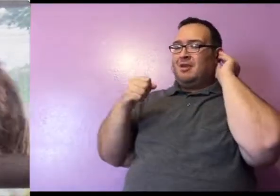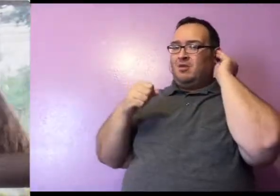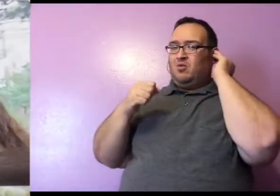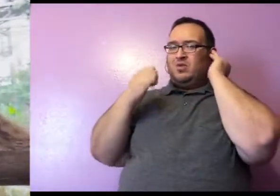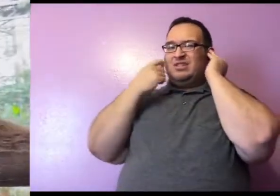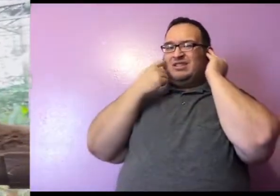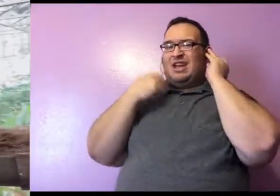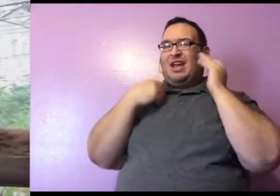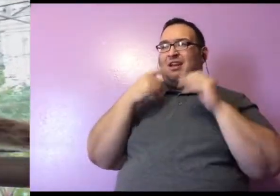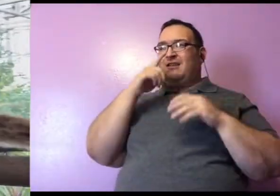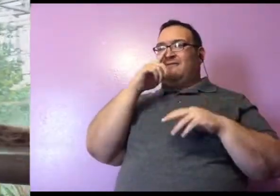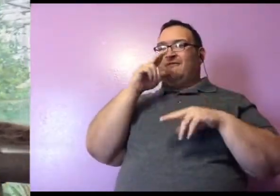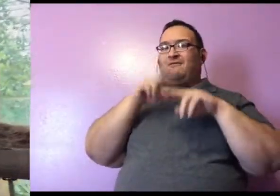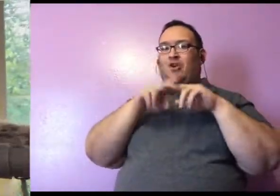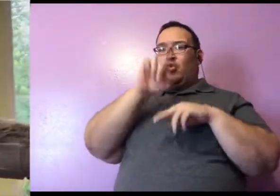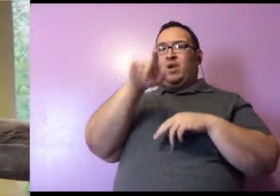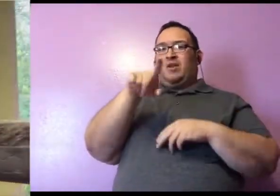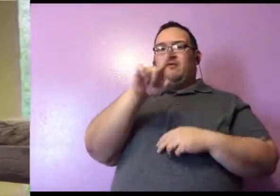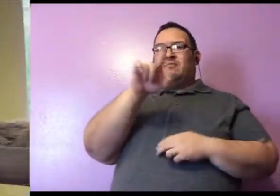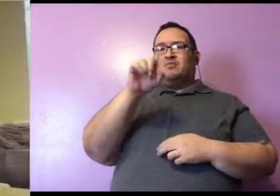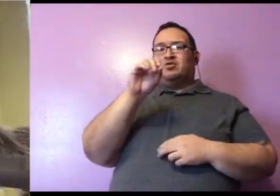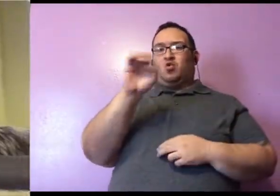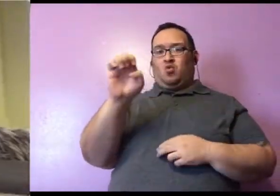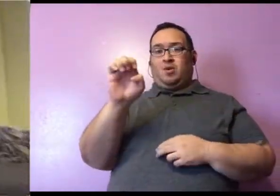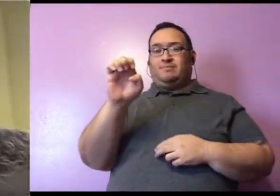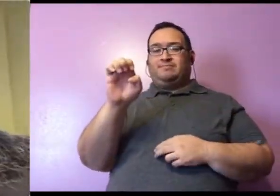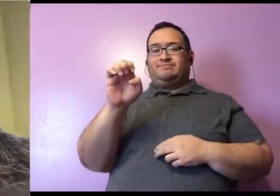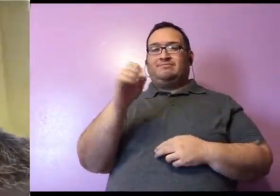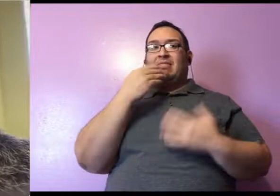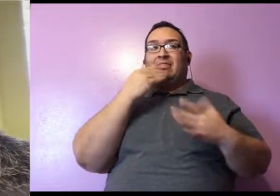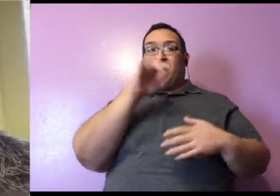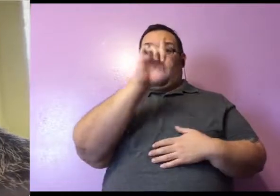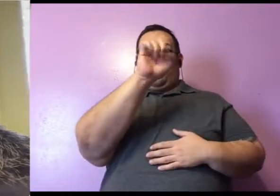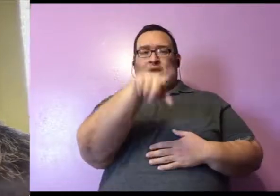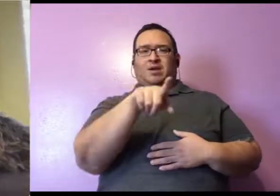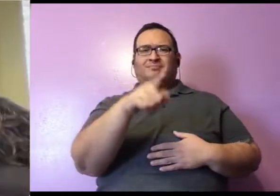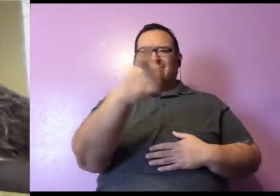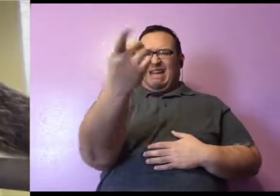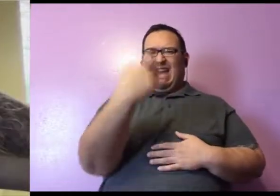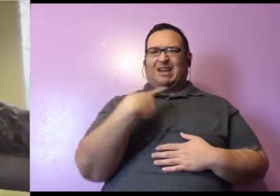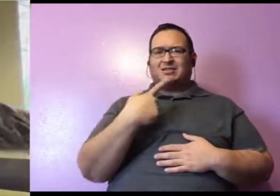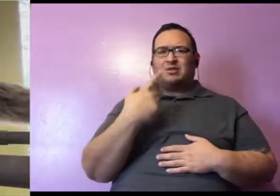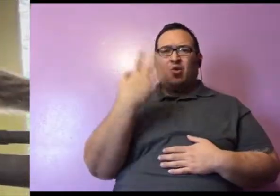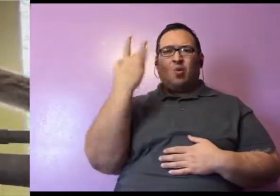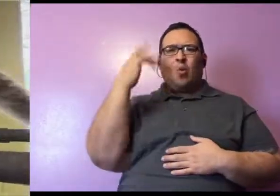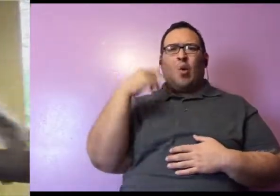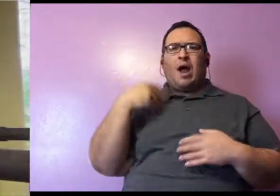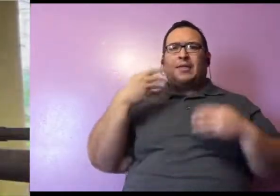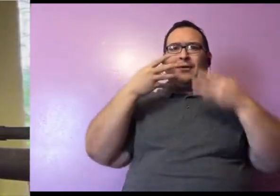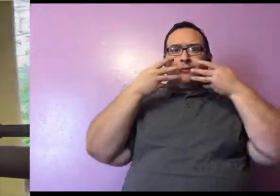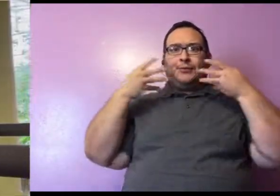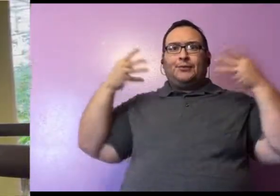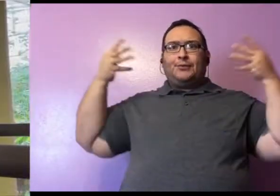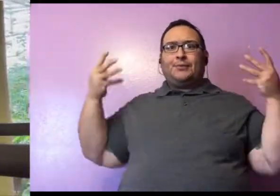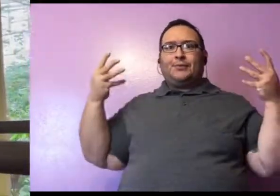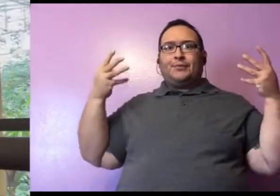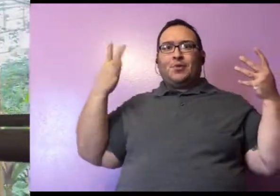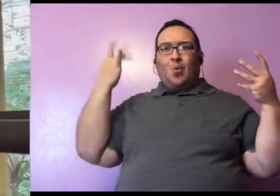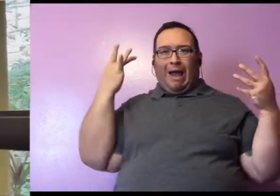just got a really fun question from Zoe. Zoe, thank you for your question. She wanted to know why are their whiskers so long? And I think